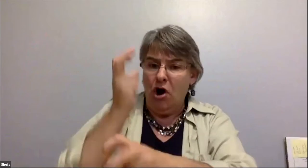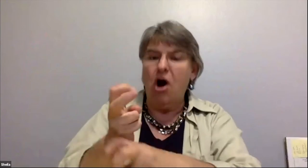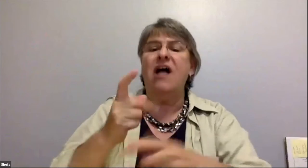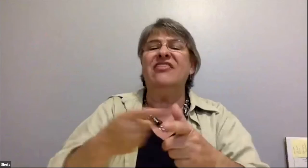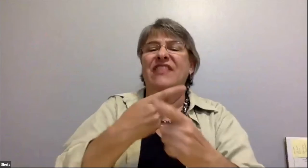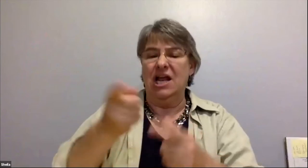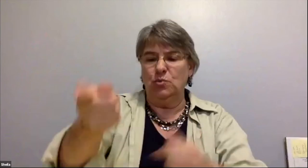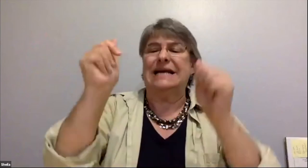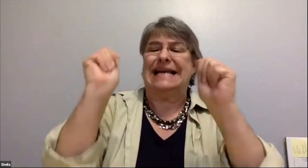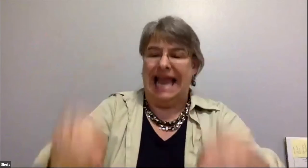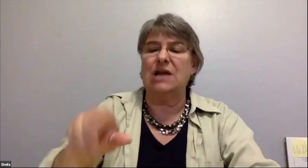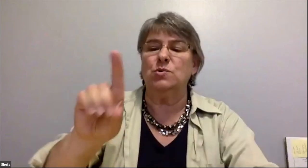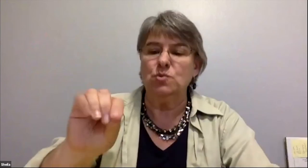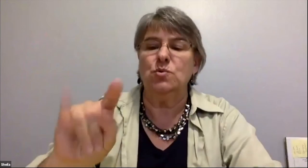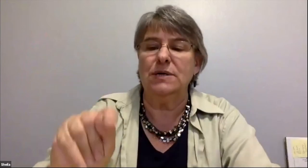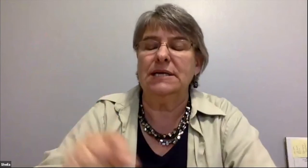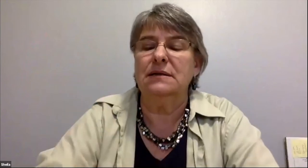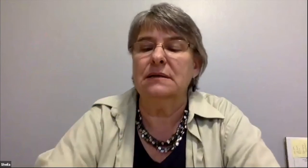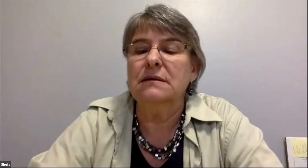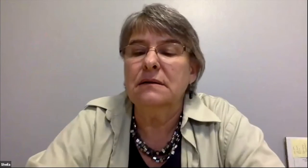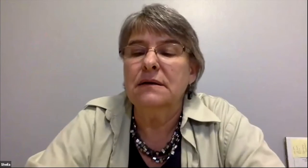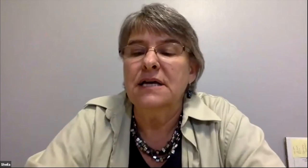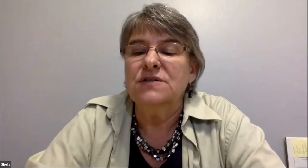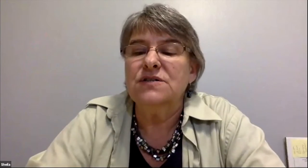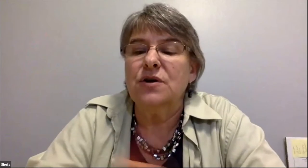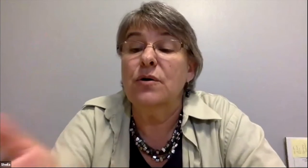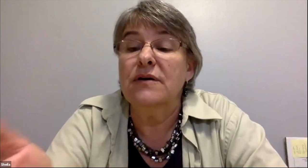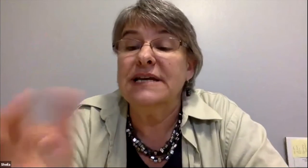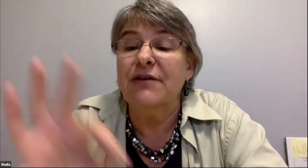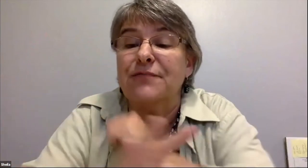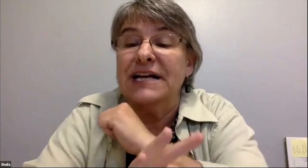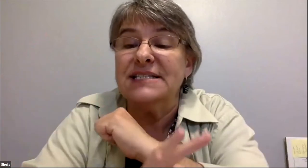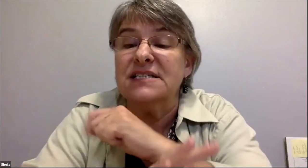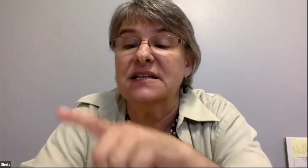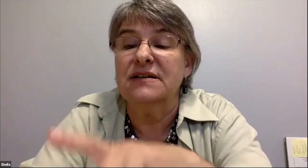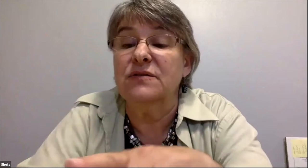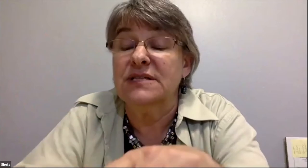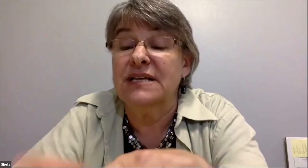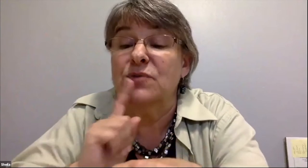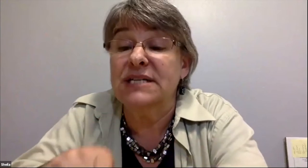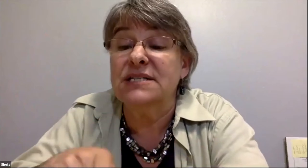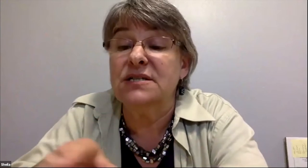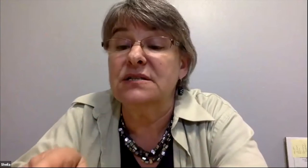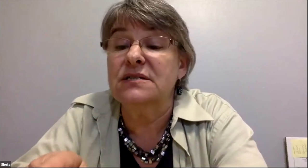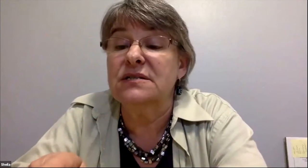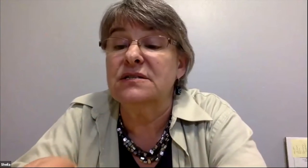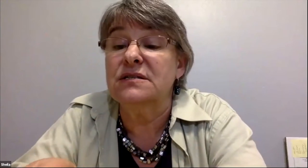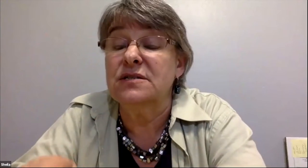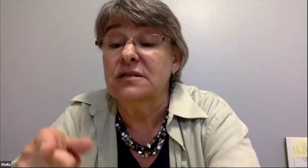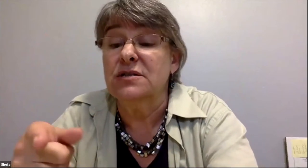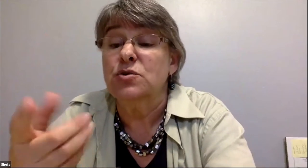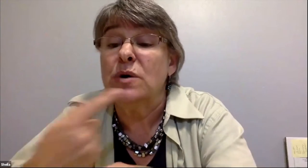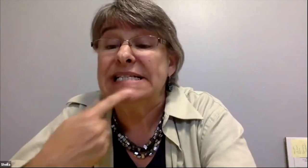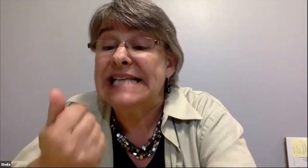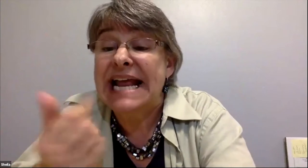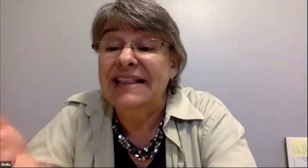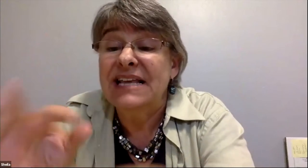so francis wanted to you want to say anything